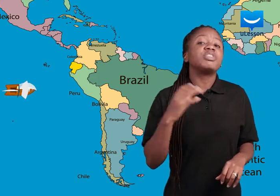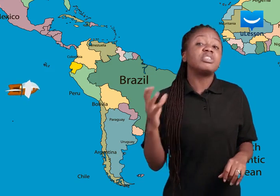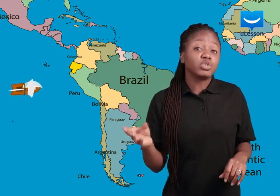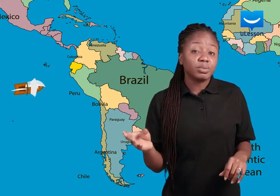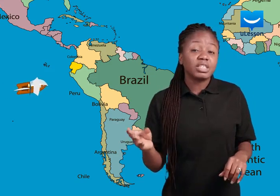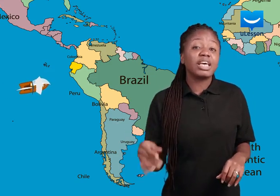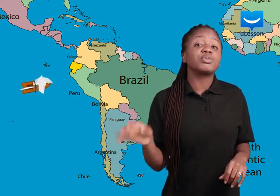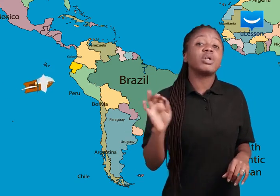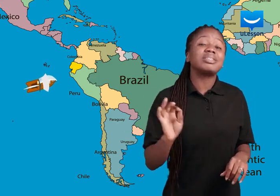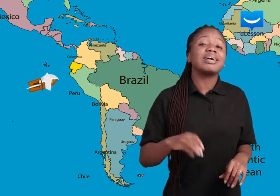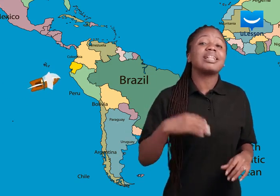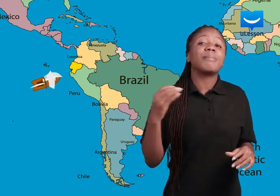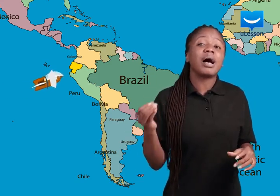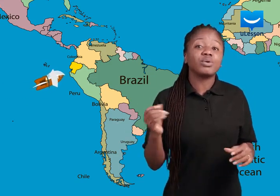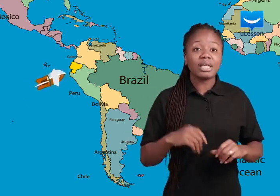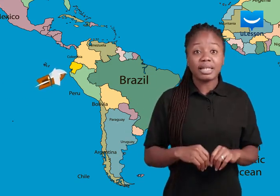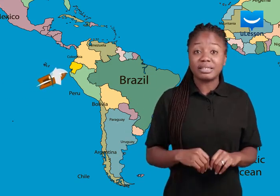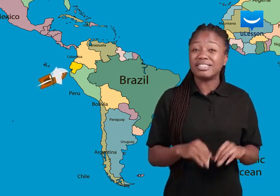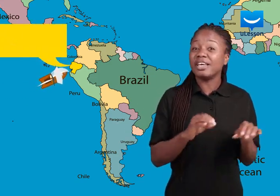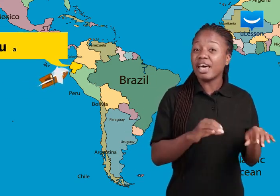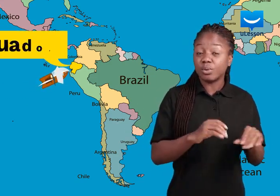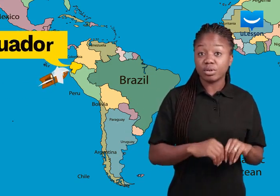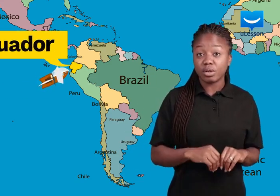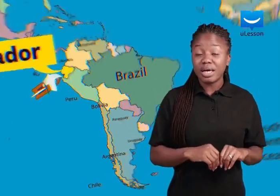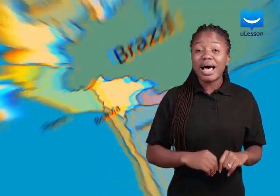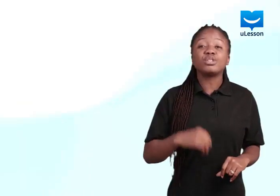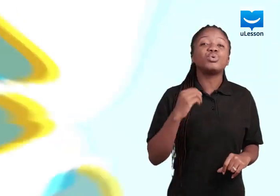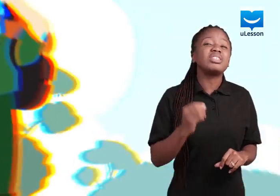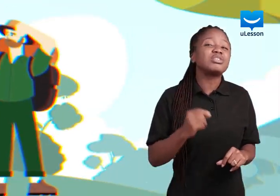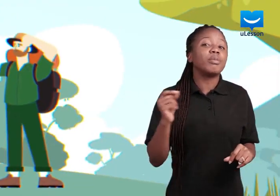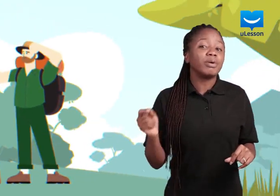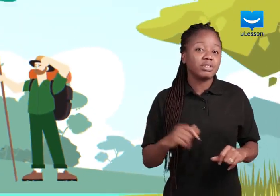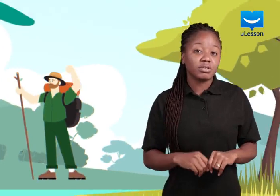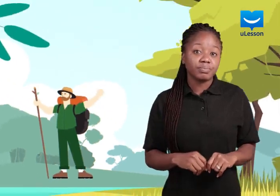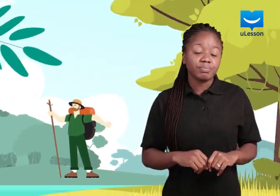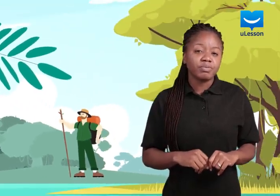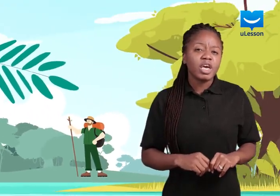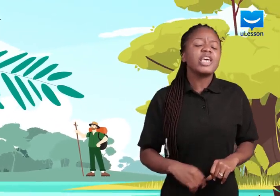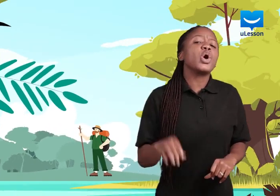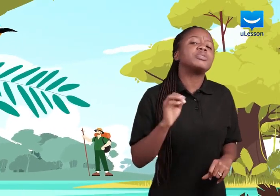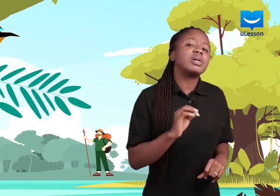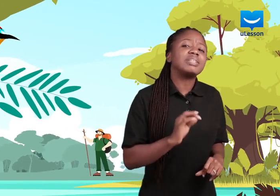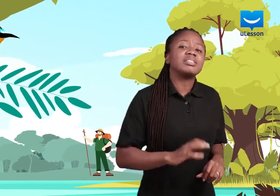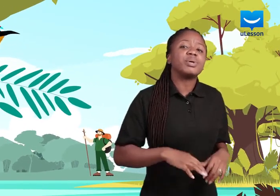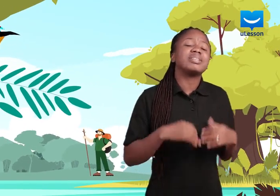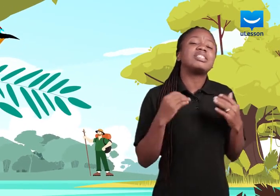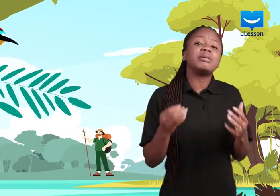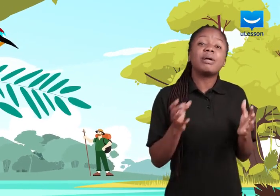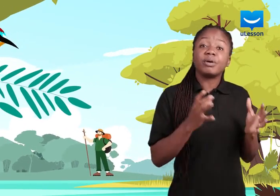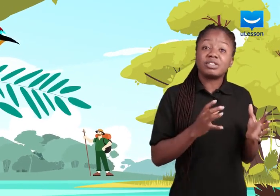these trips, he explored the Galapagos Islands near Ecuador and noticed some birds. He observed that there were similar birds